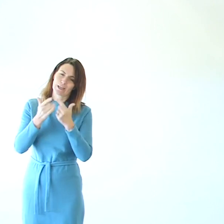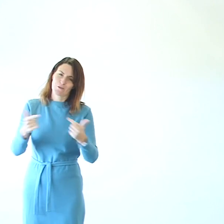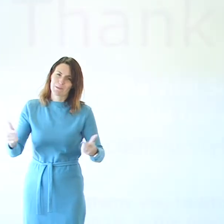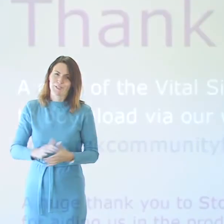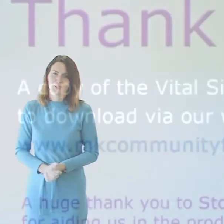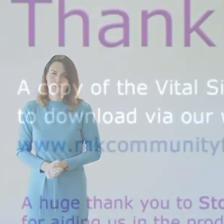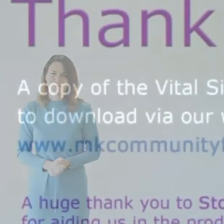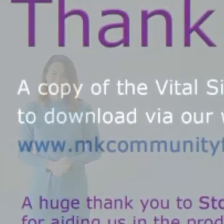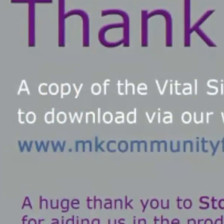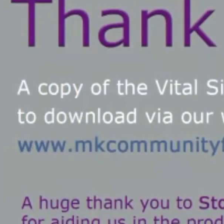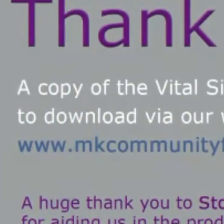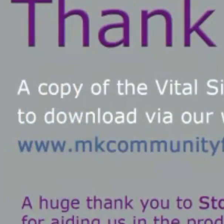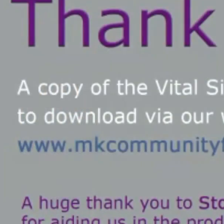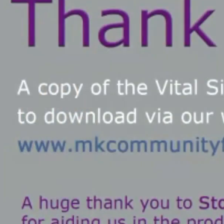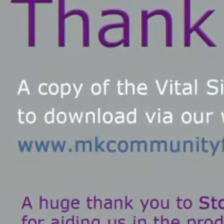very much.